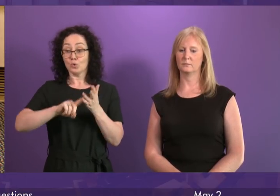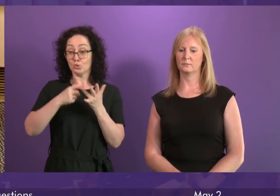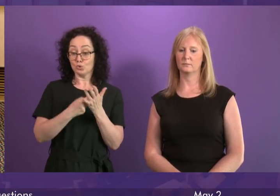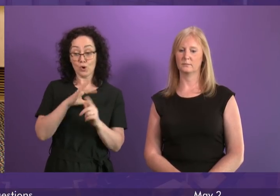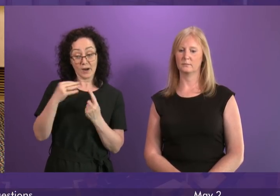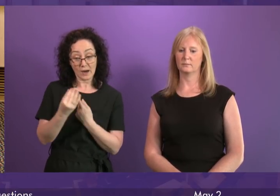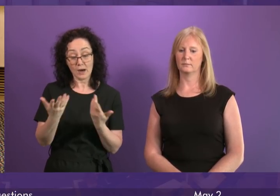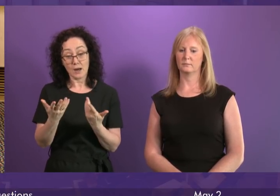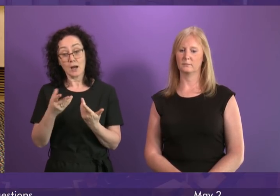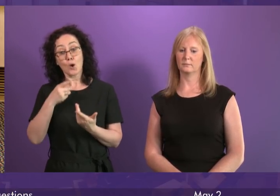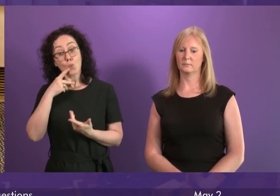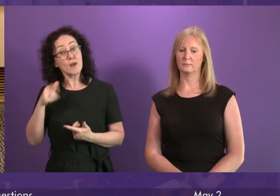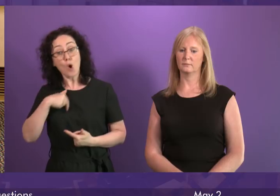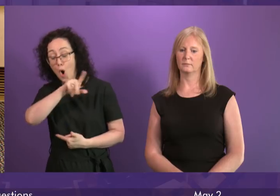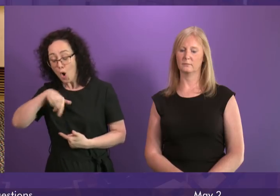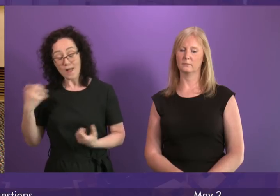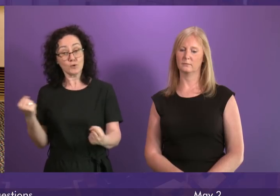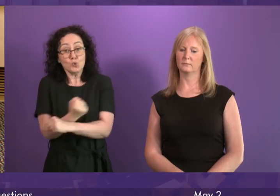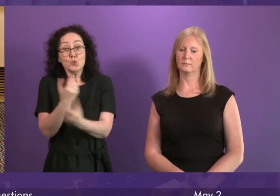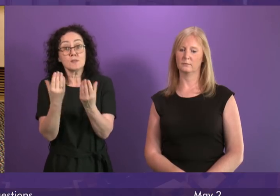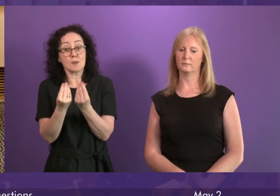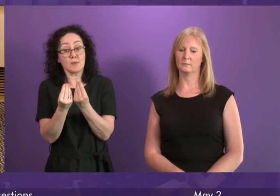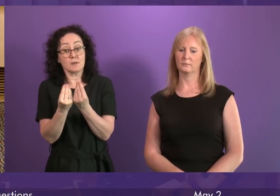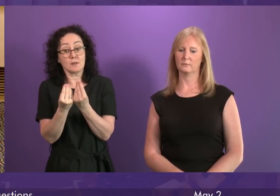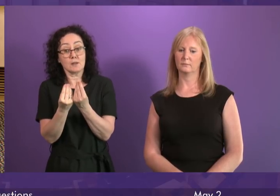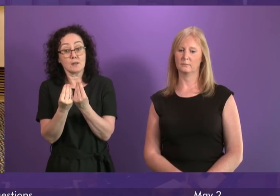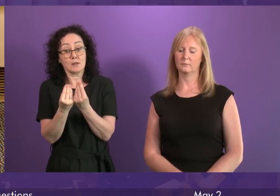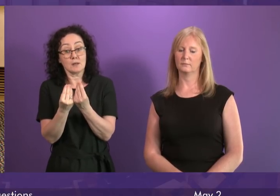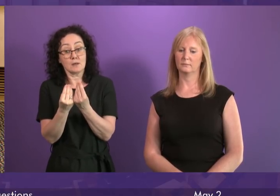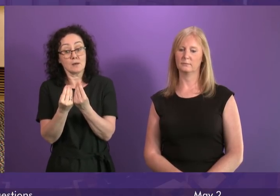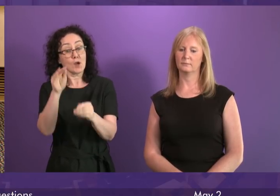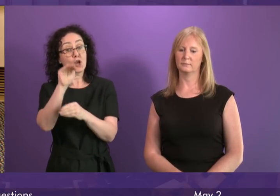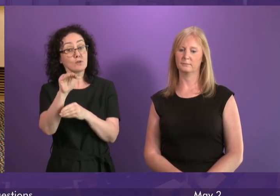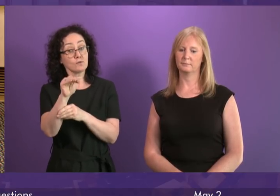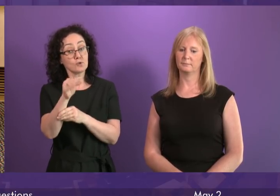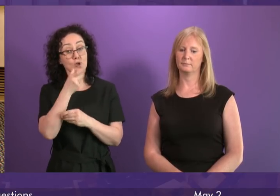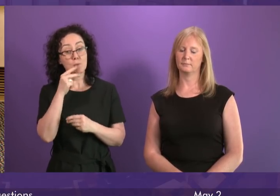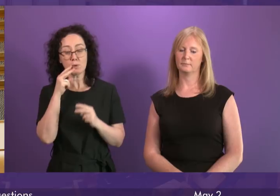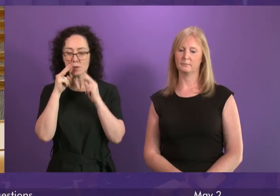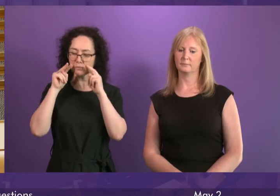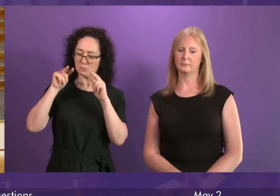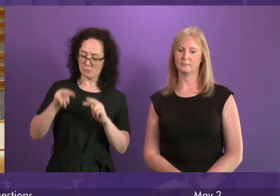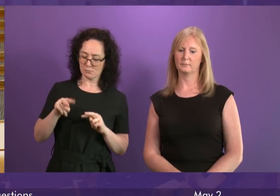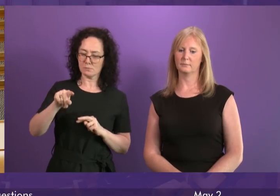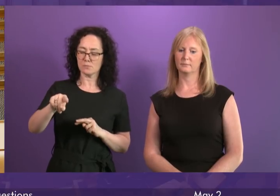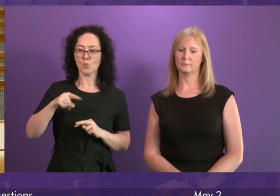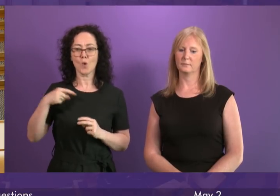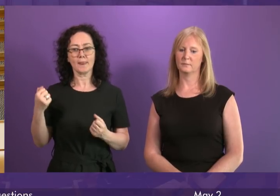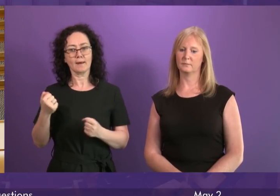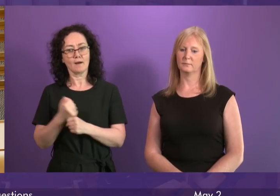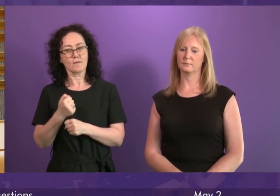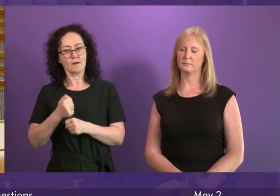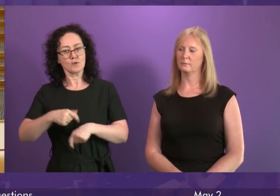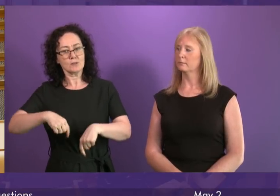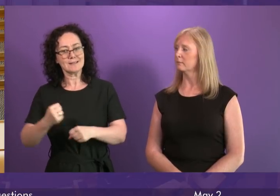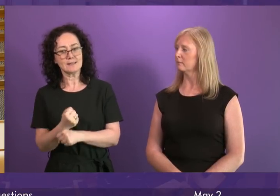will be watching closely in the months and years to come absolutely what this government does but they'll be paying very close attention to Tory policies as well and thus far I